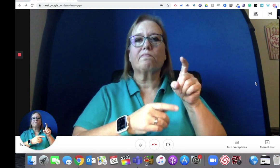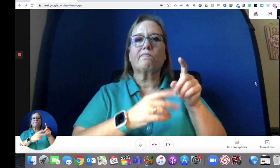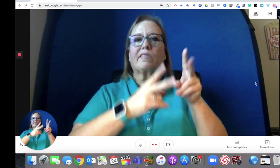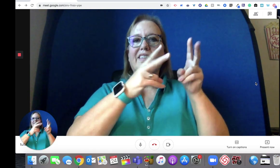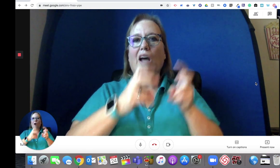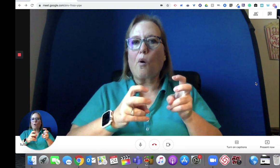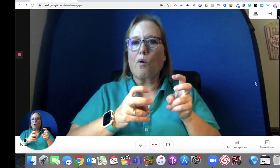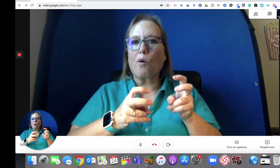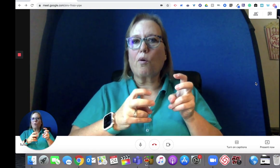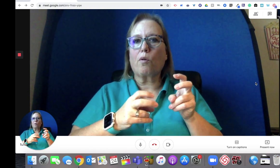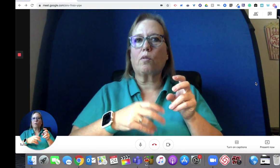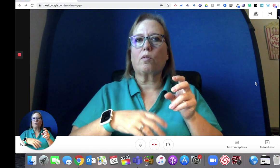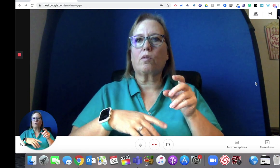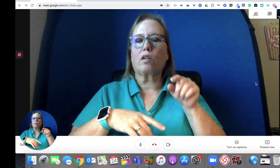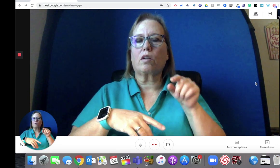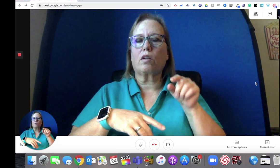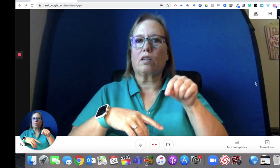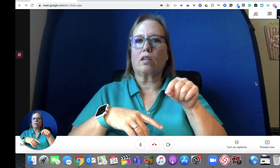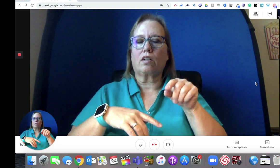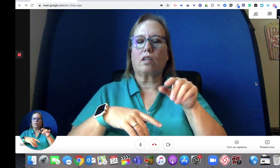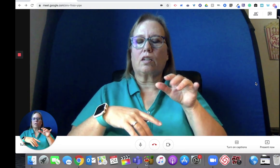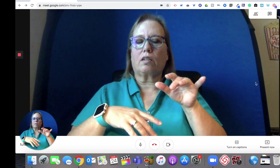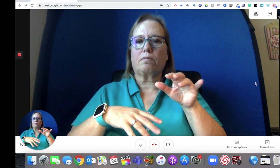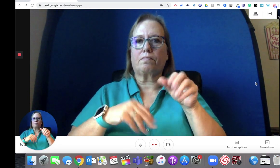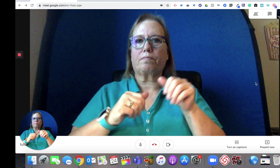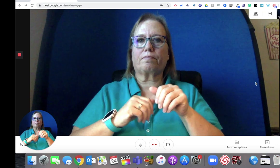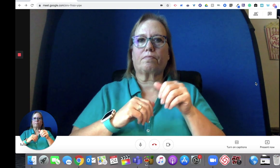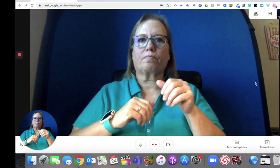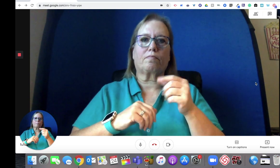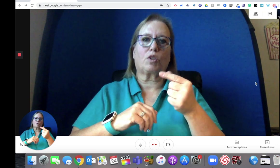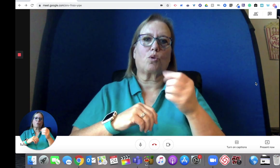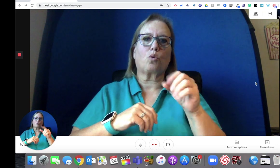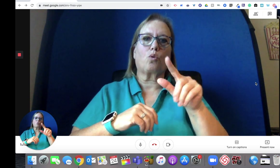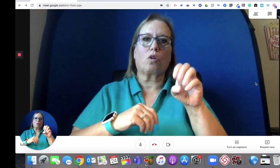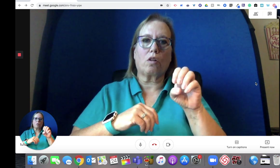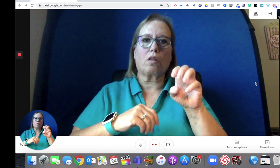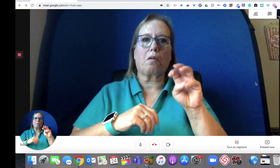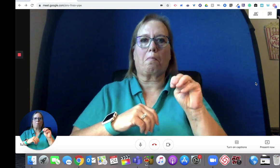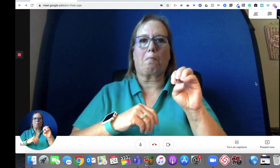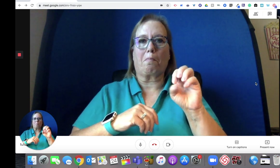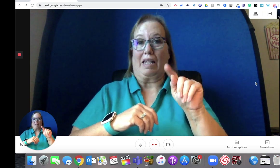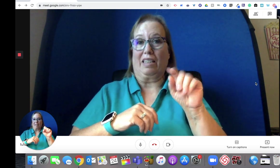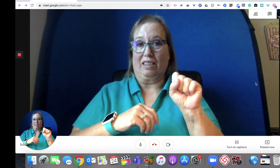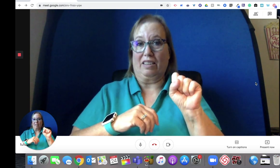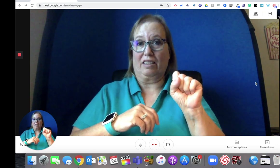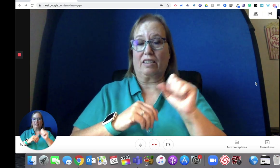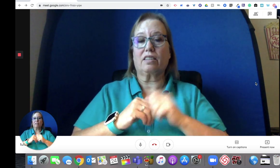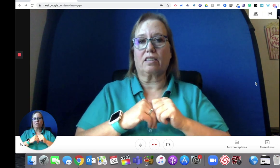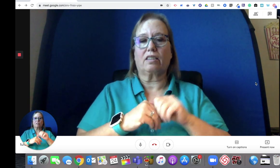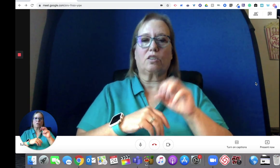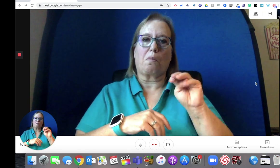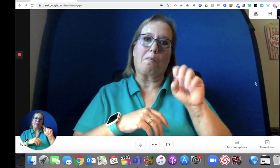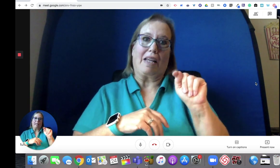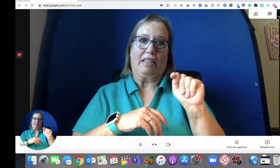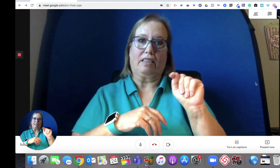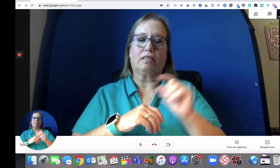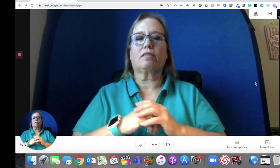Sometimes the person on the other end has to actually download the Google meet or meets,